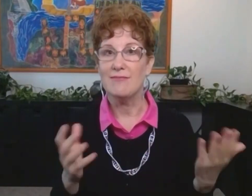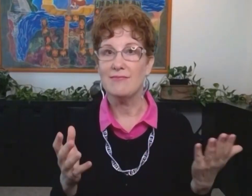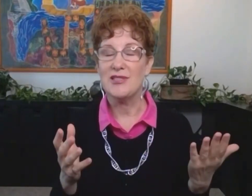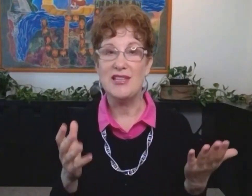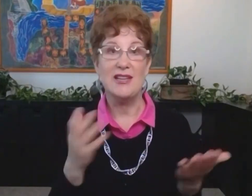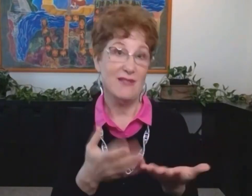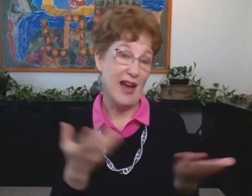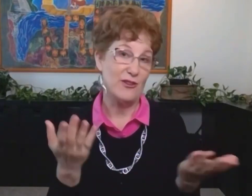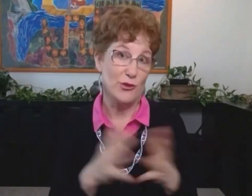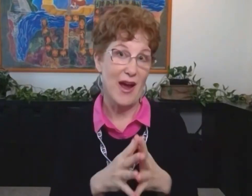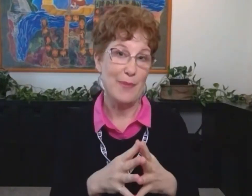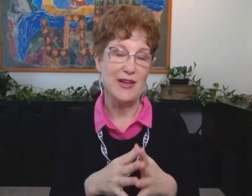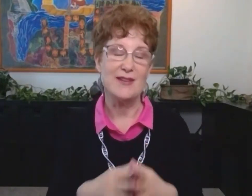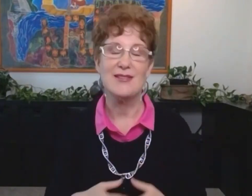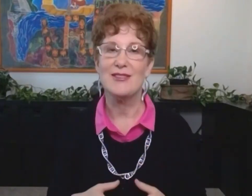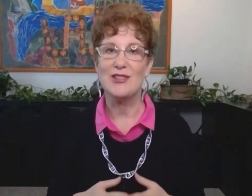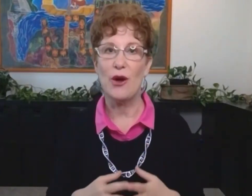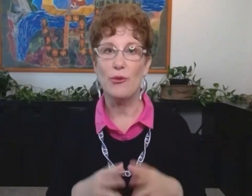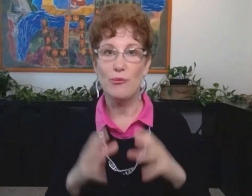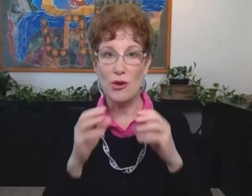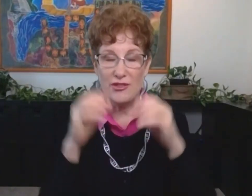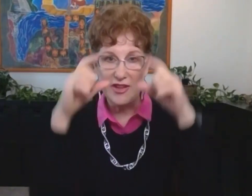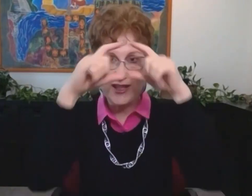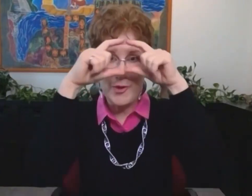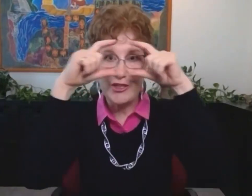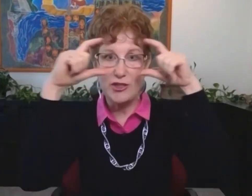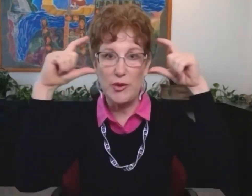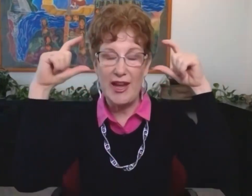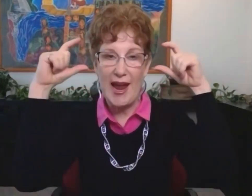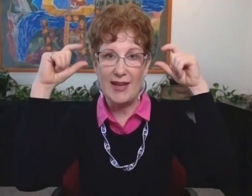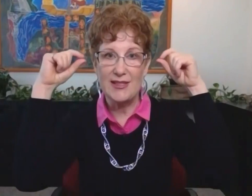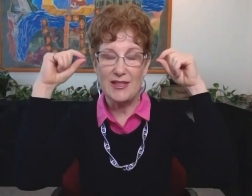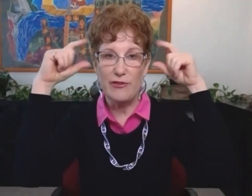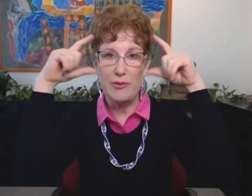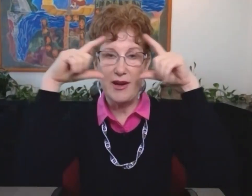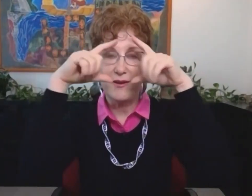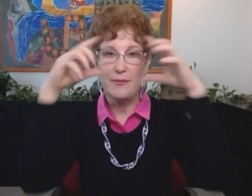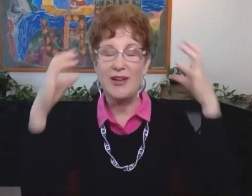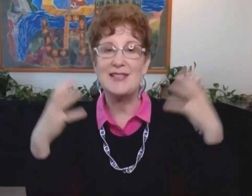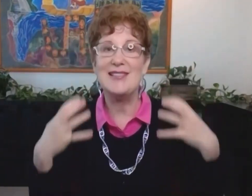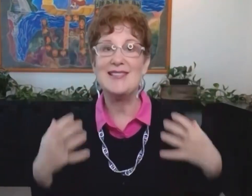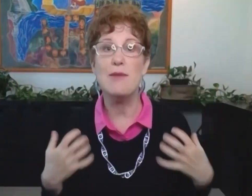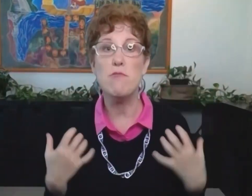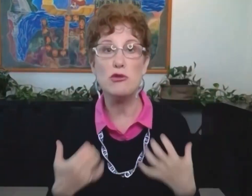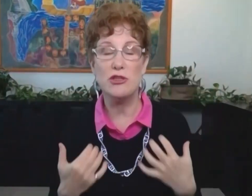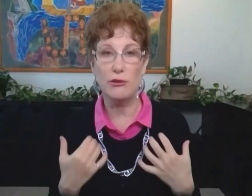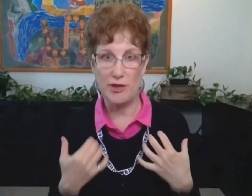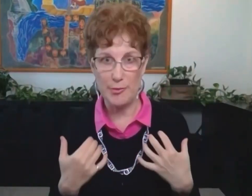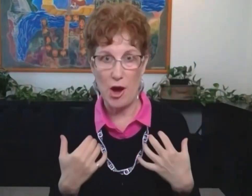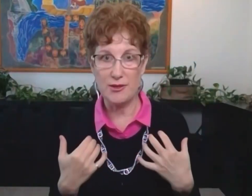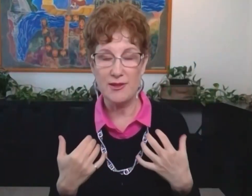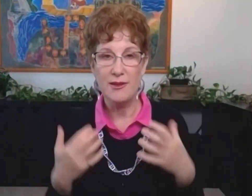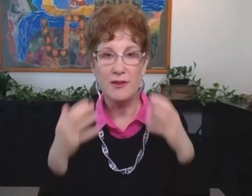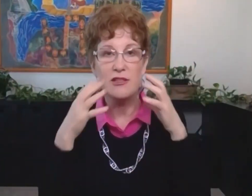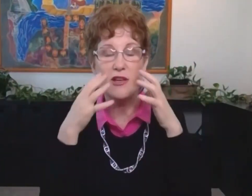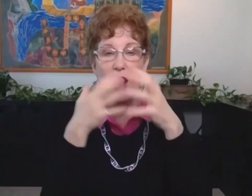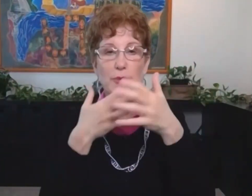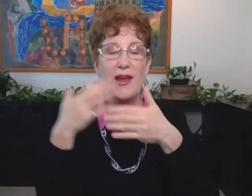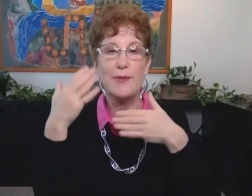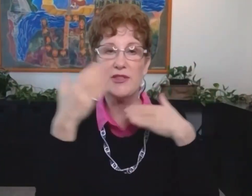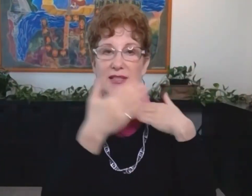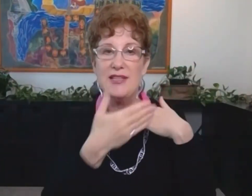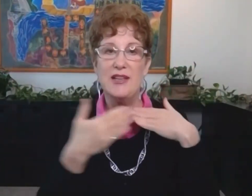We can see true happiness. So most of the expressions we can see from there, but it's this emotional response